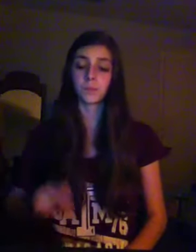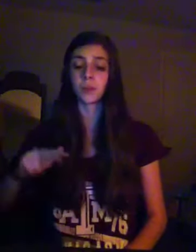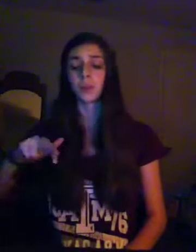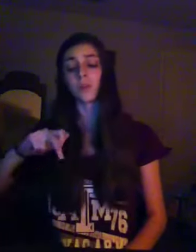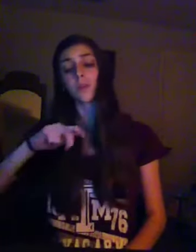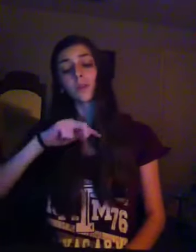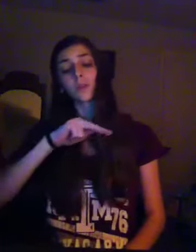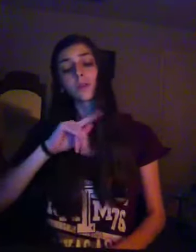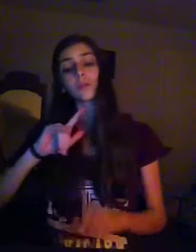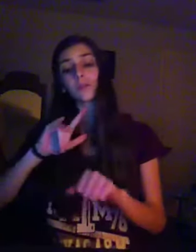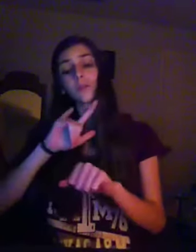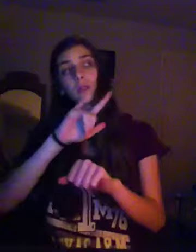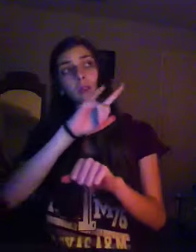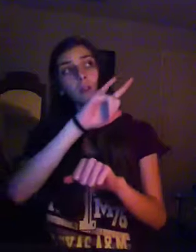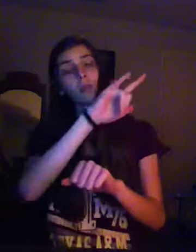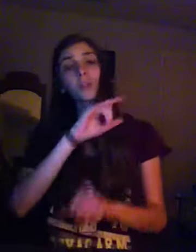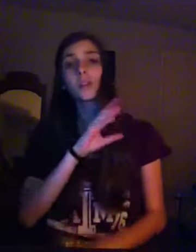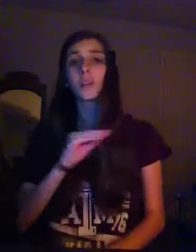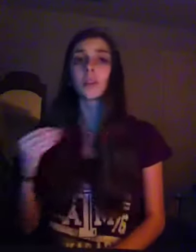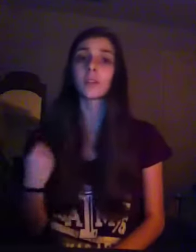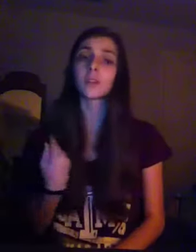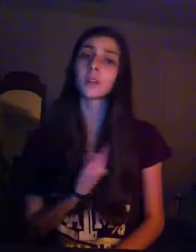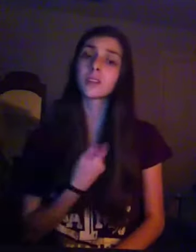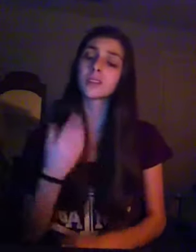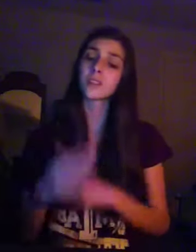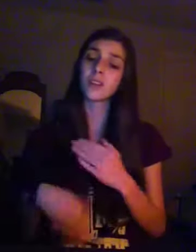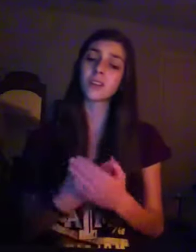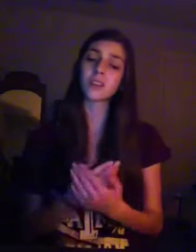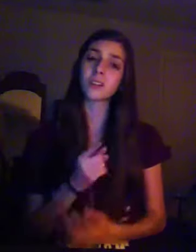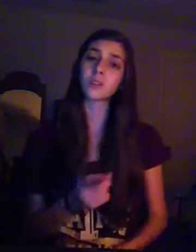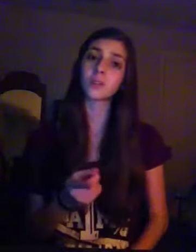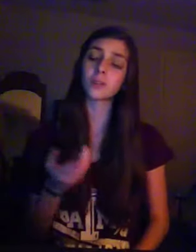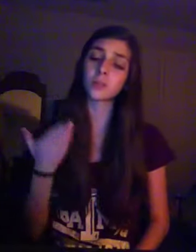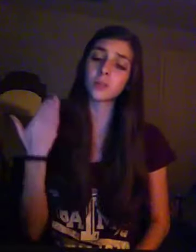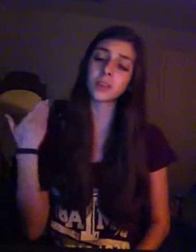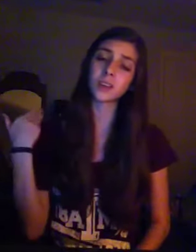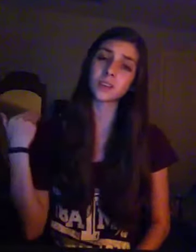Walking towards the airport, leaving us all in your past